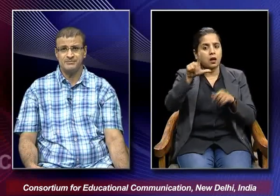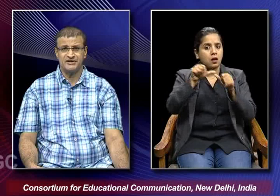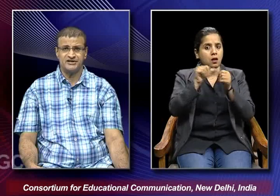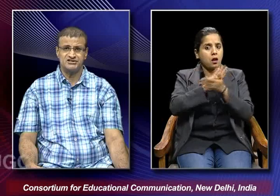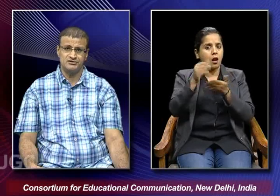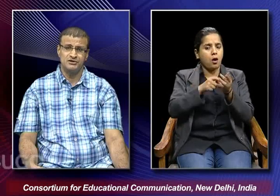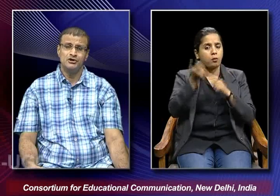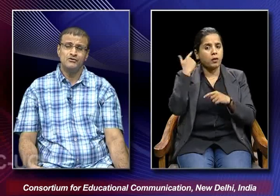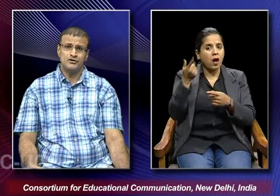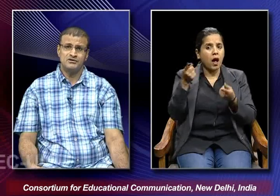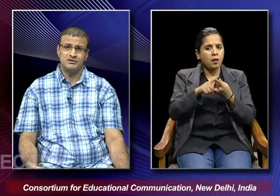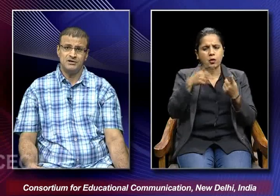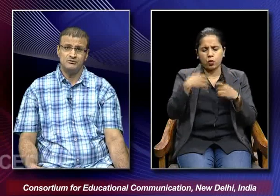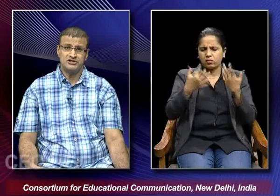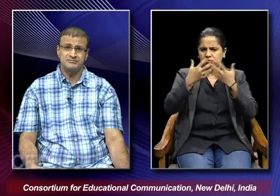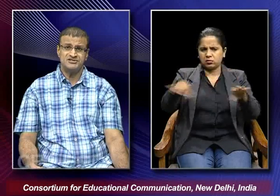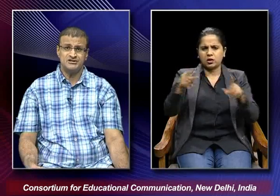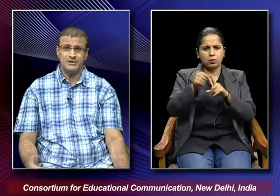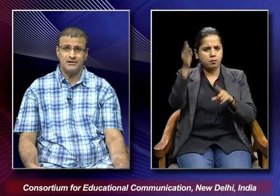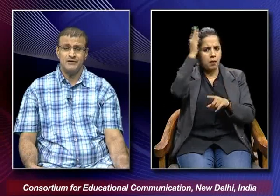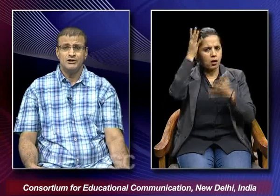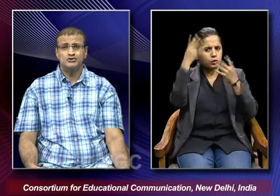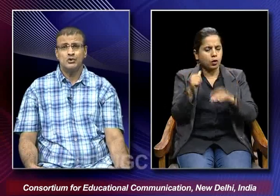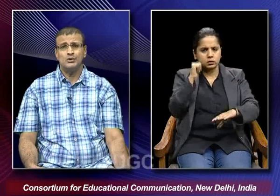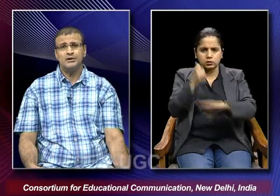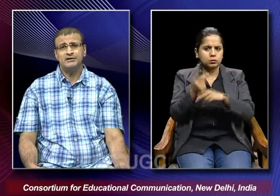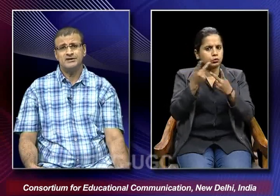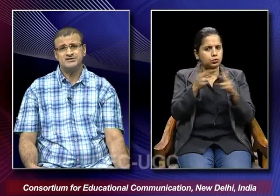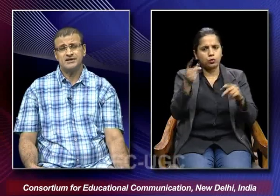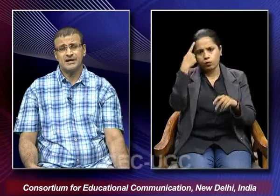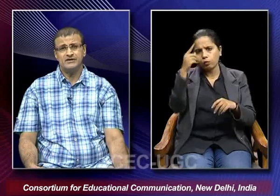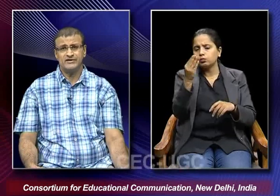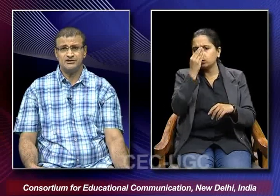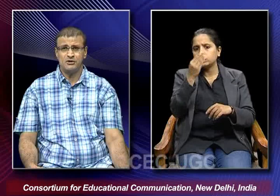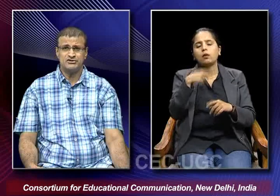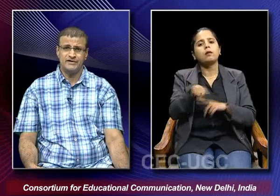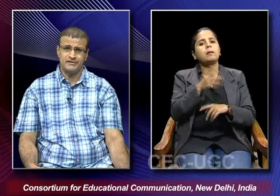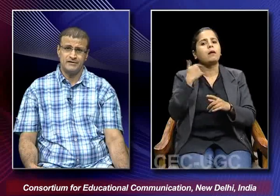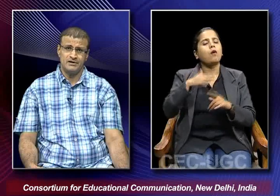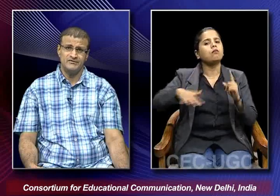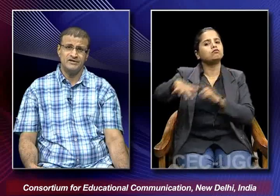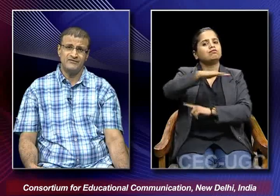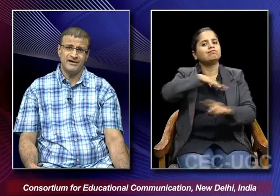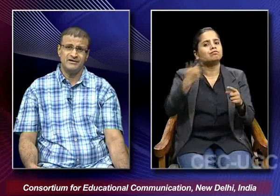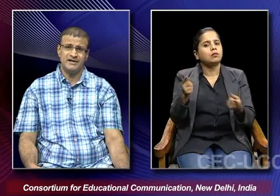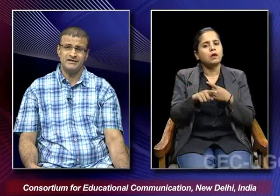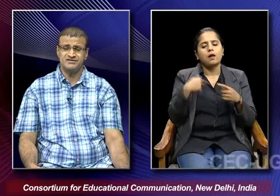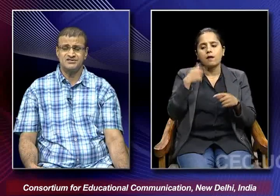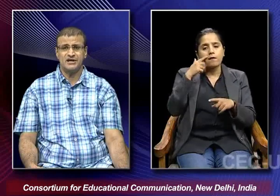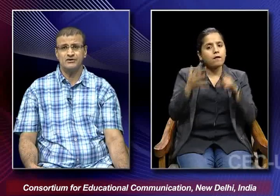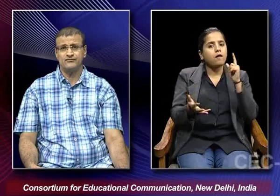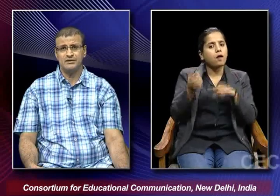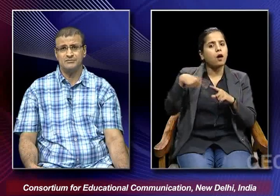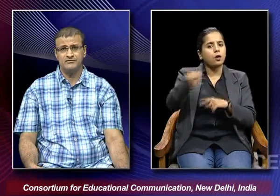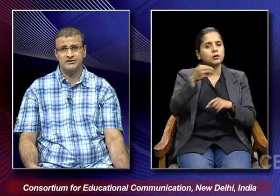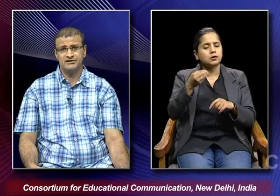a separate nation for the muslims as well so in this kind of an atmosphere we find that such